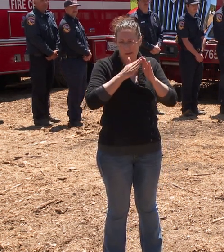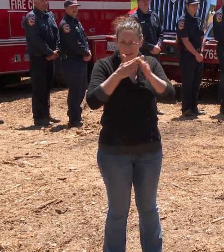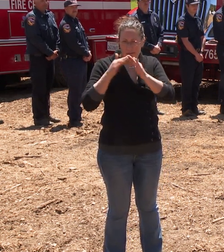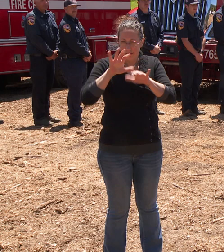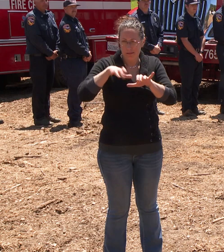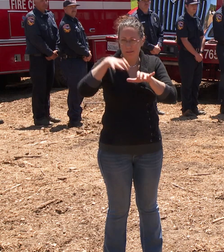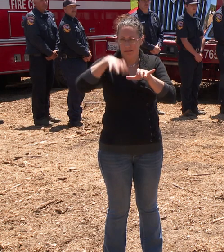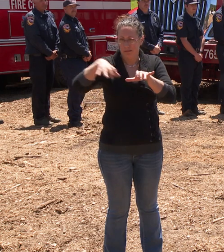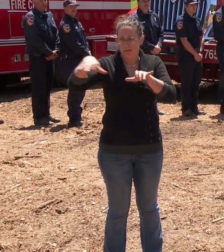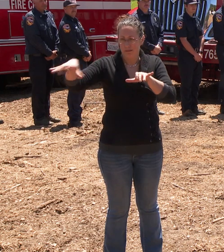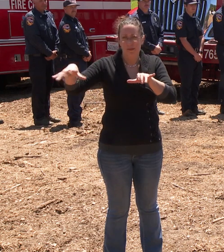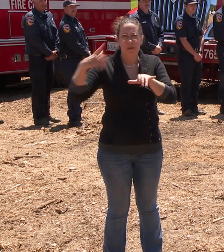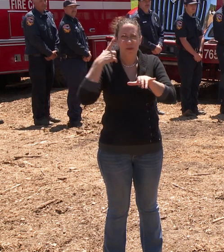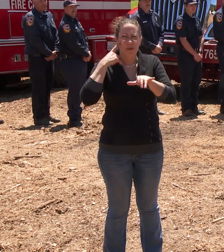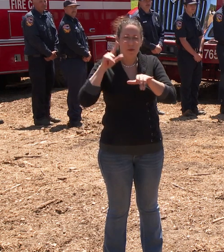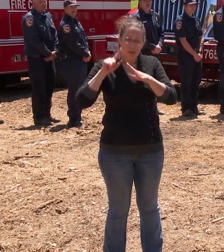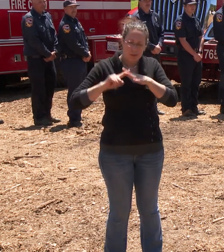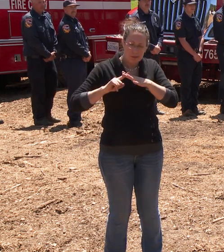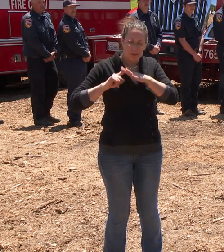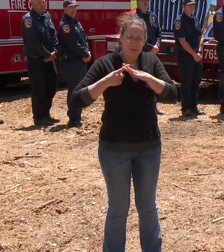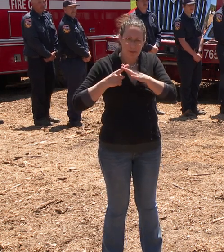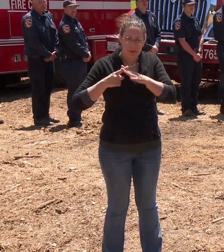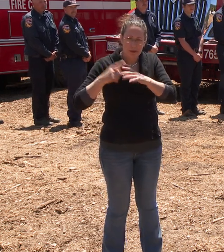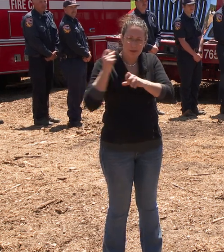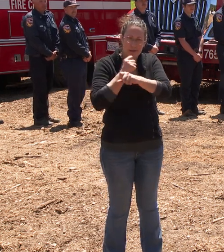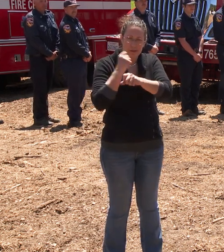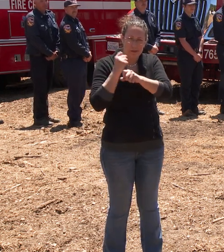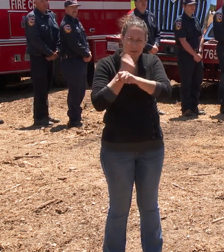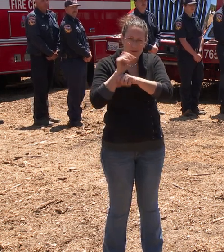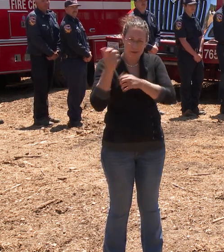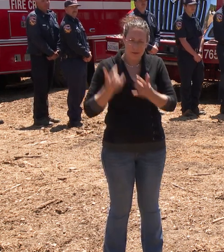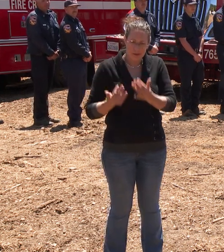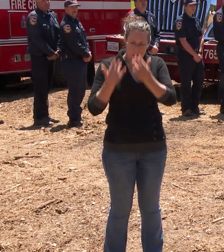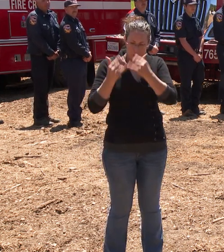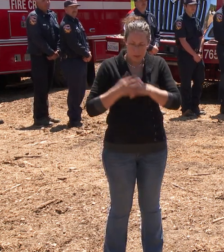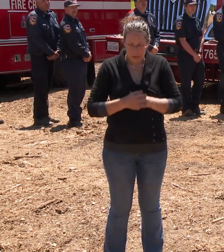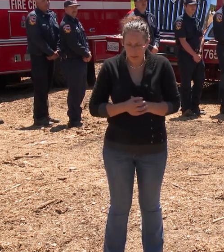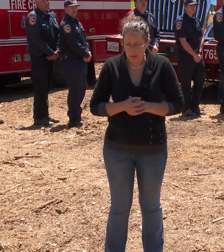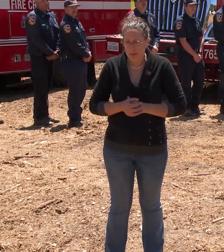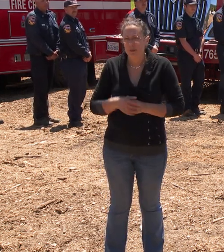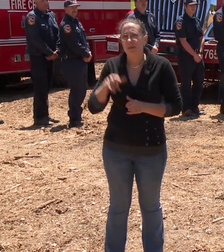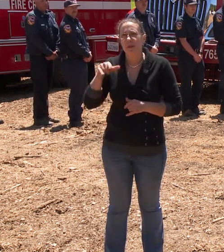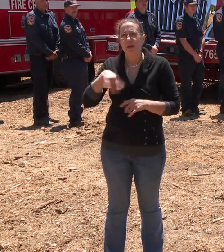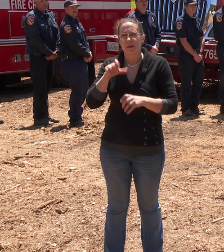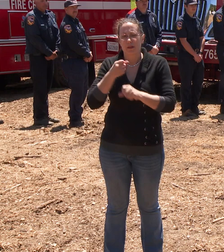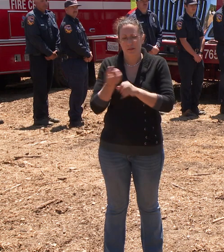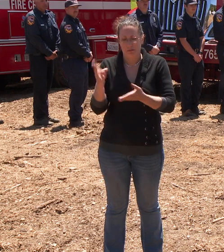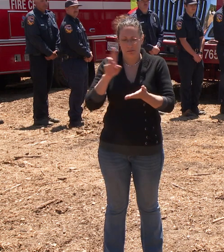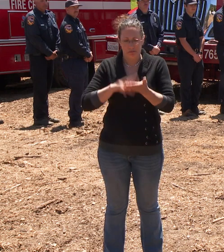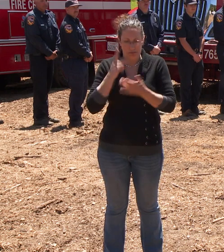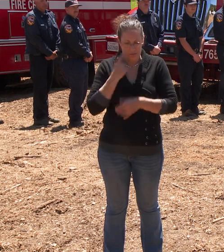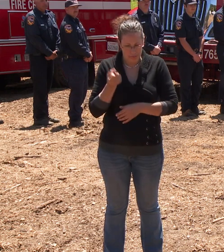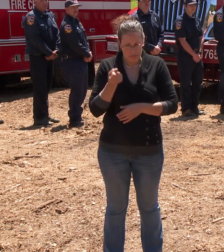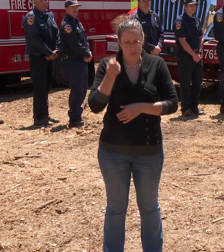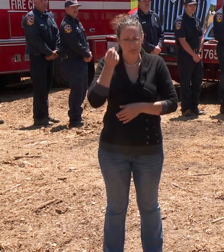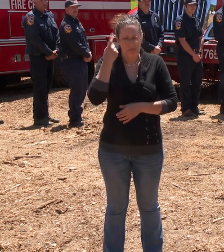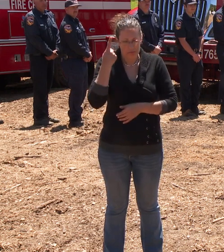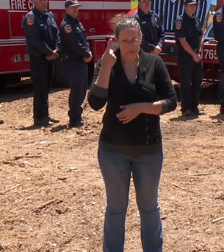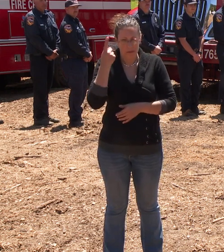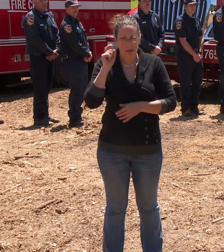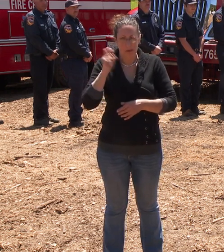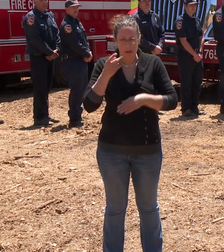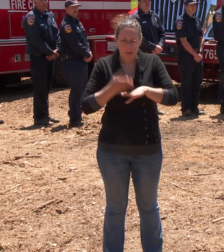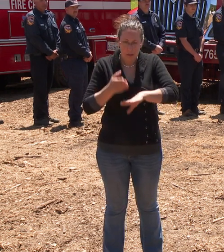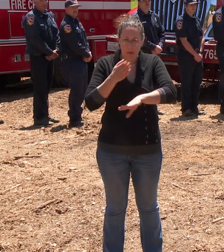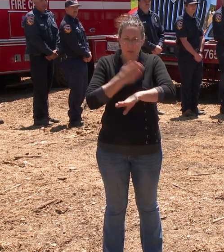during initial attack. This year the Forest Service signed a memorandum of understanding to improve coordination